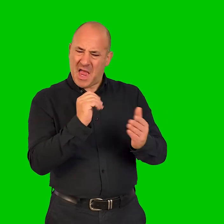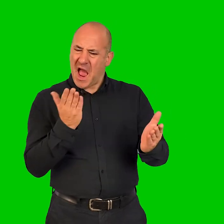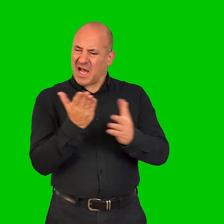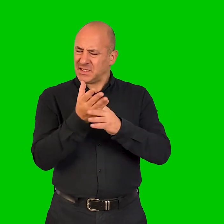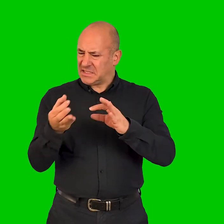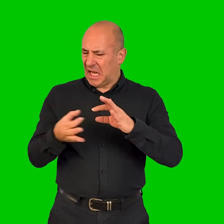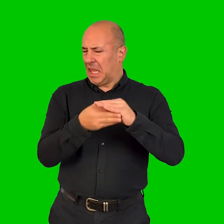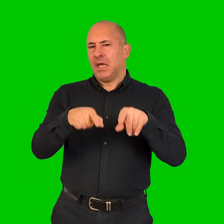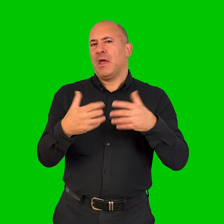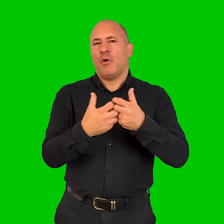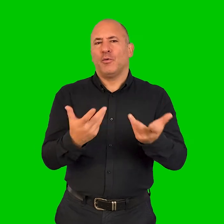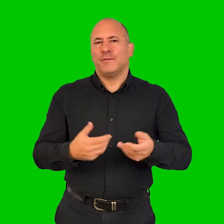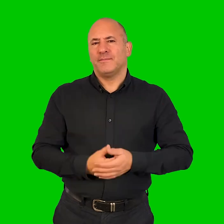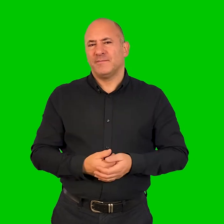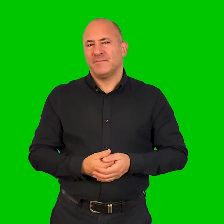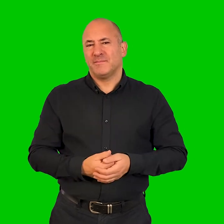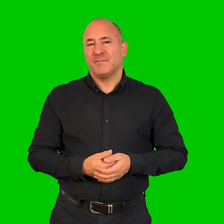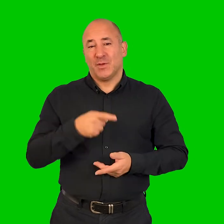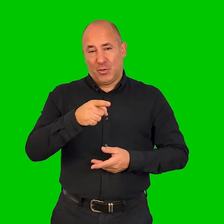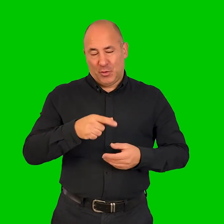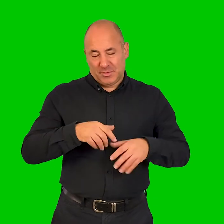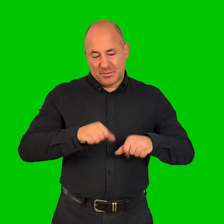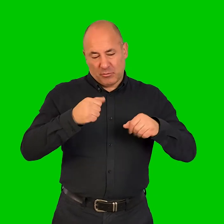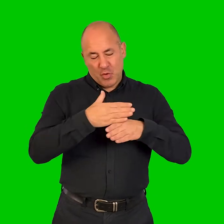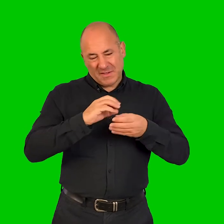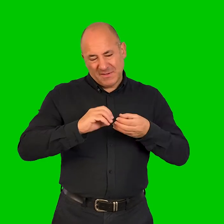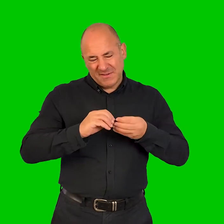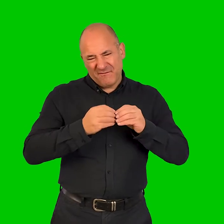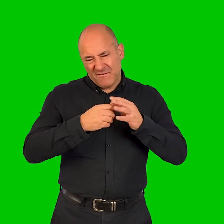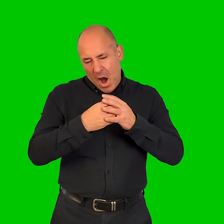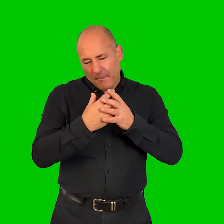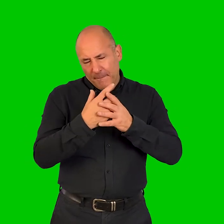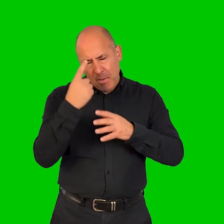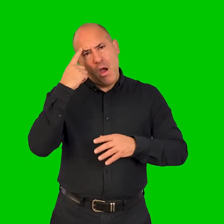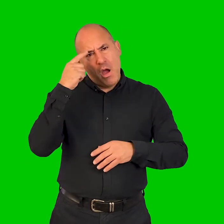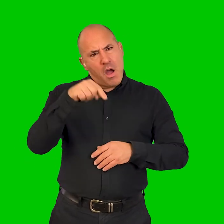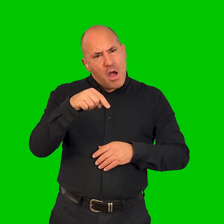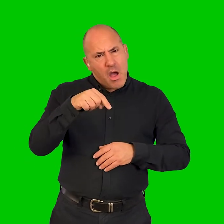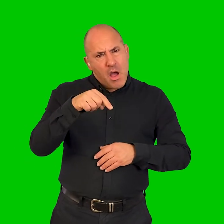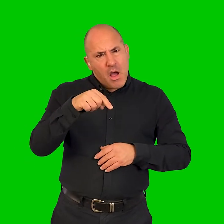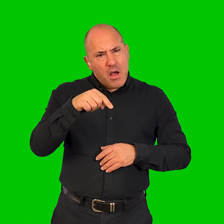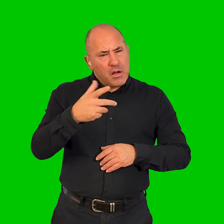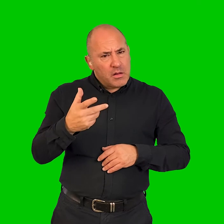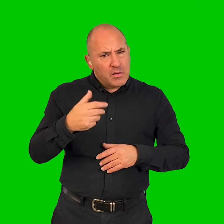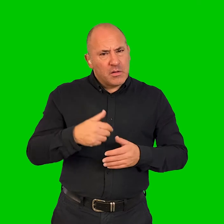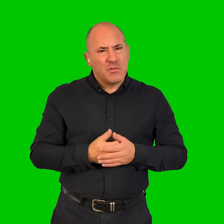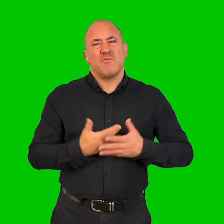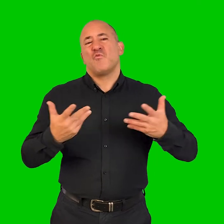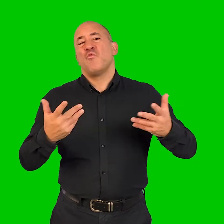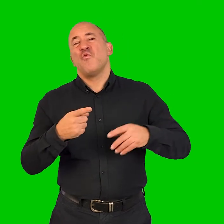in terms of, you know, your work, was it something that you thought of when you were, you know, starting to develop your work,